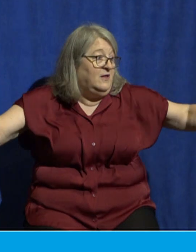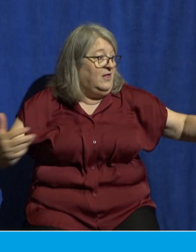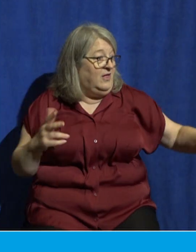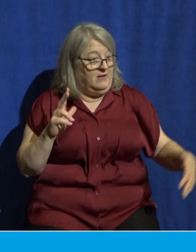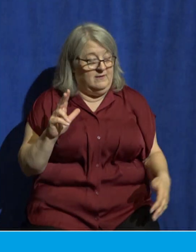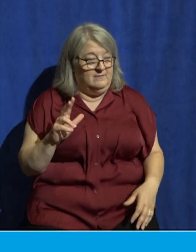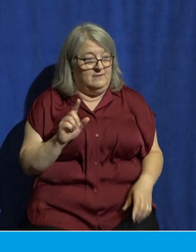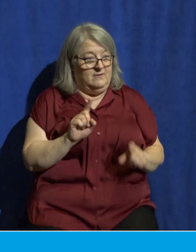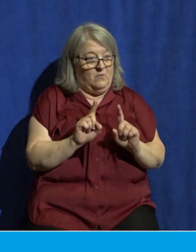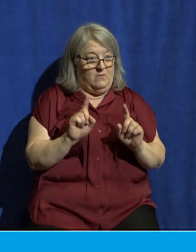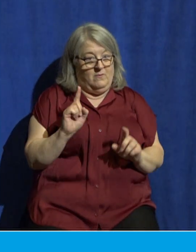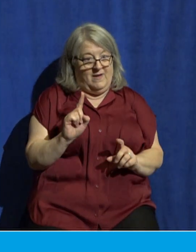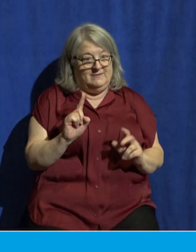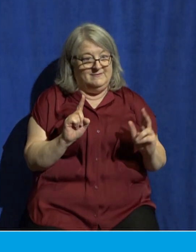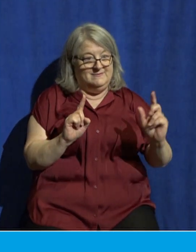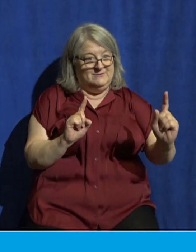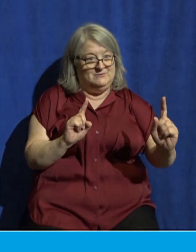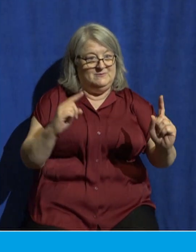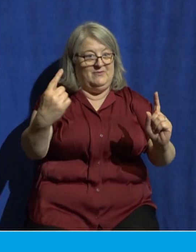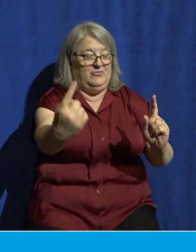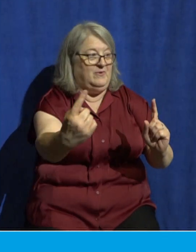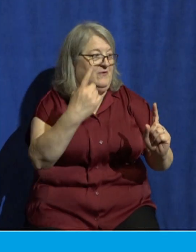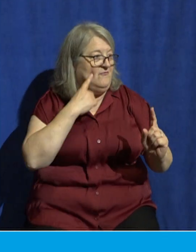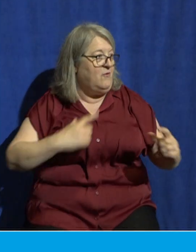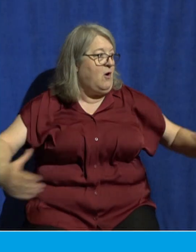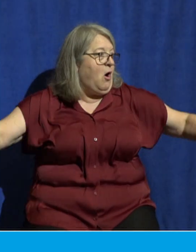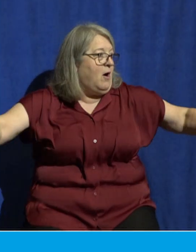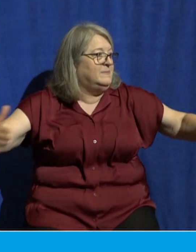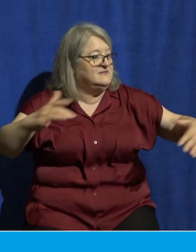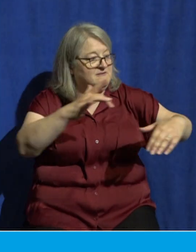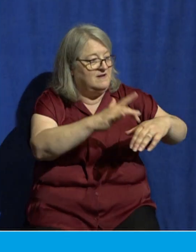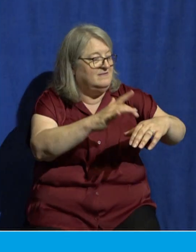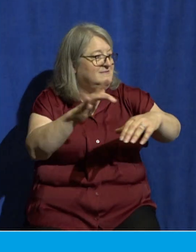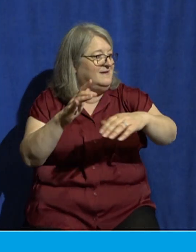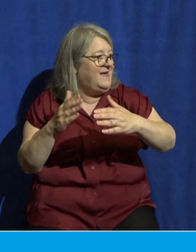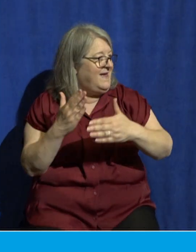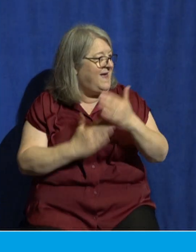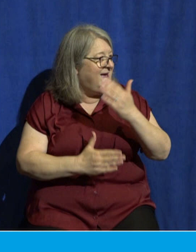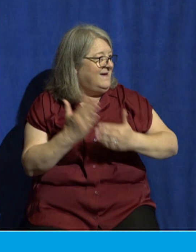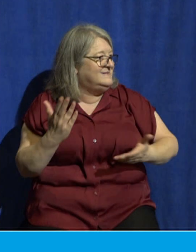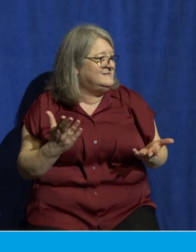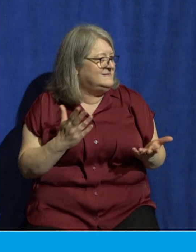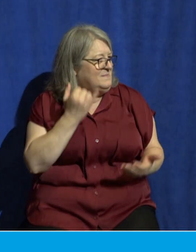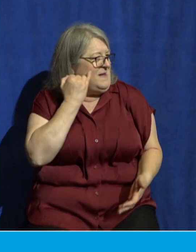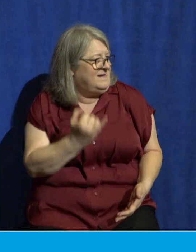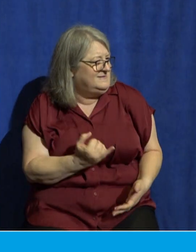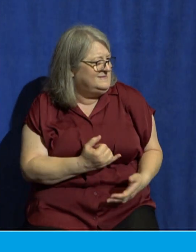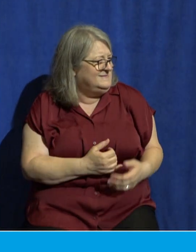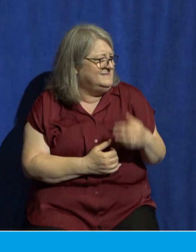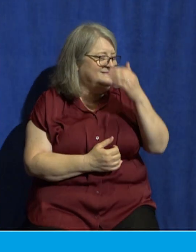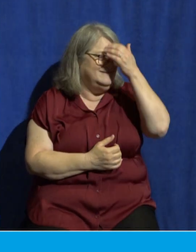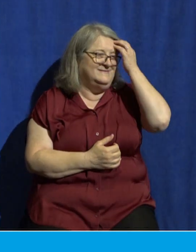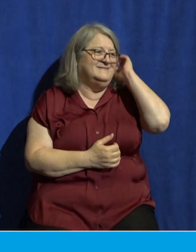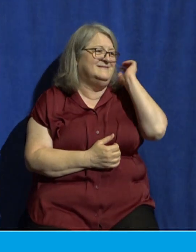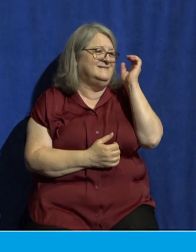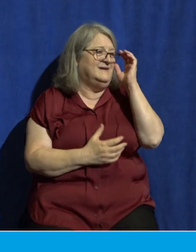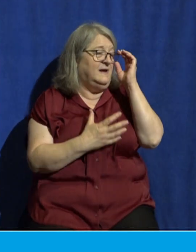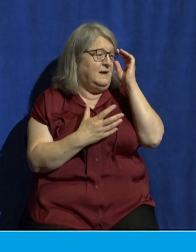arms, the three of them together, to get their arms around one of the columns. And the edifice of the temple was overlaid with these gold